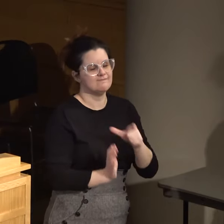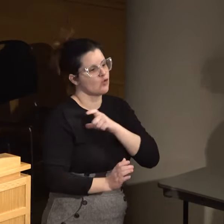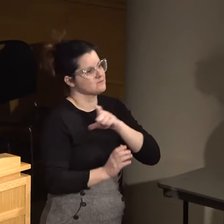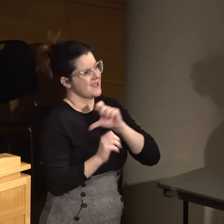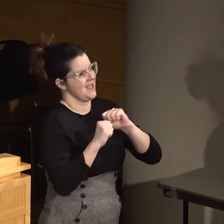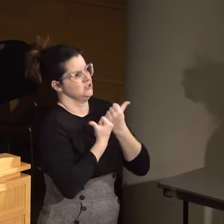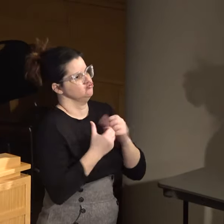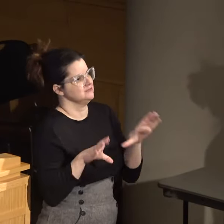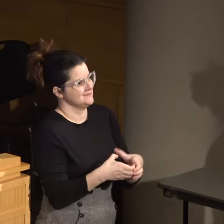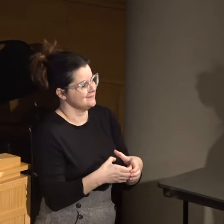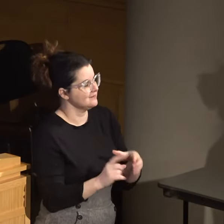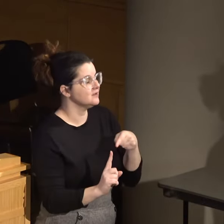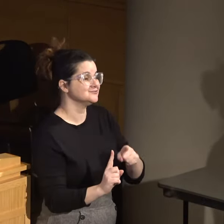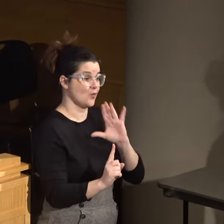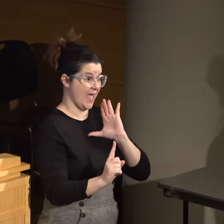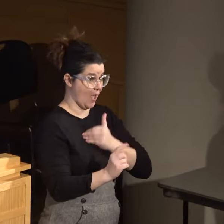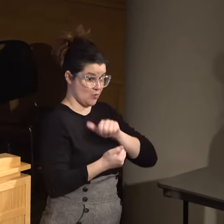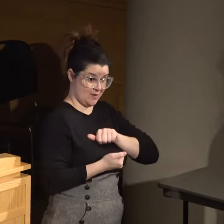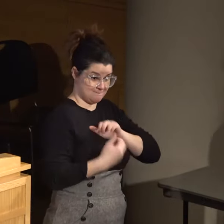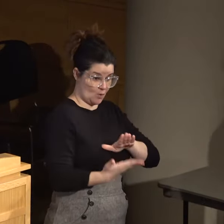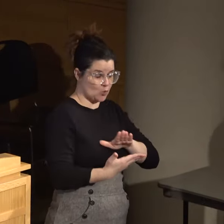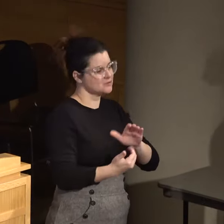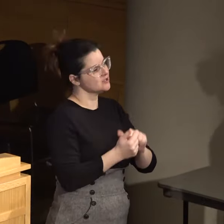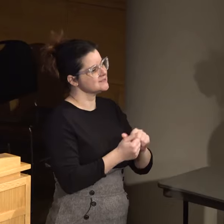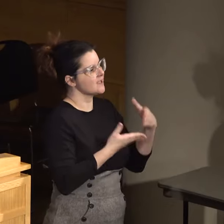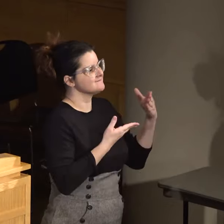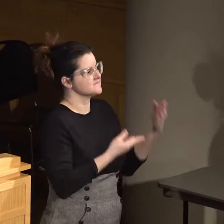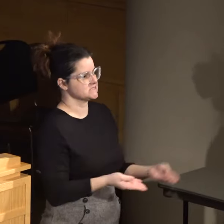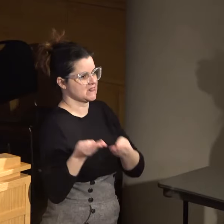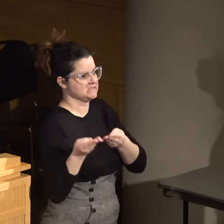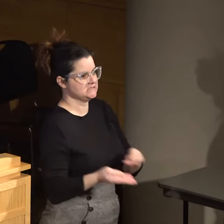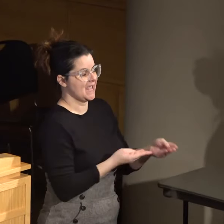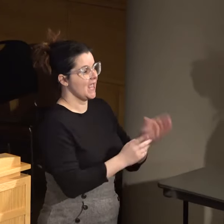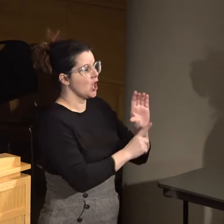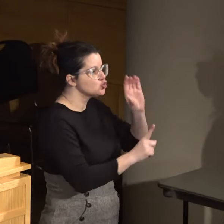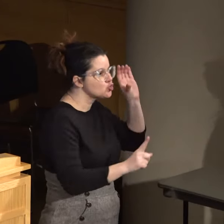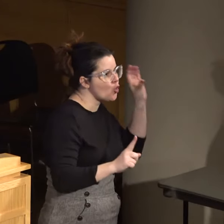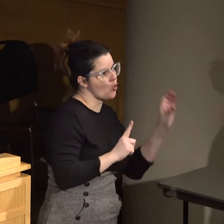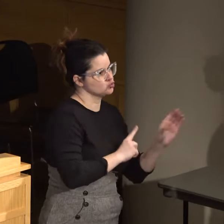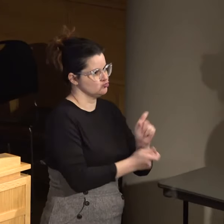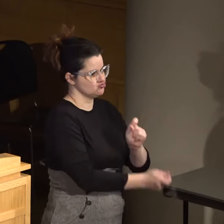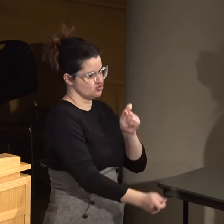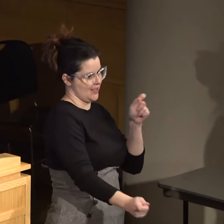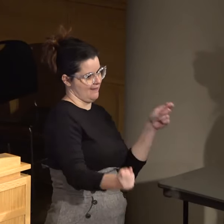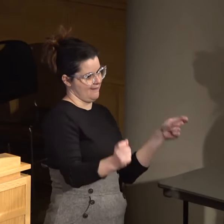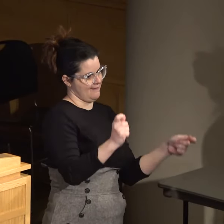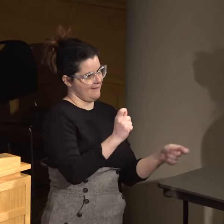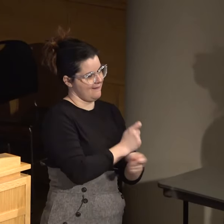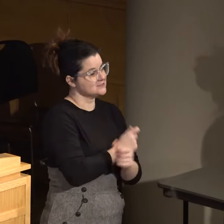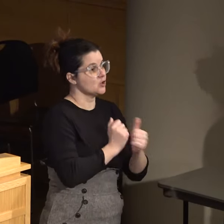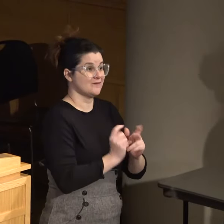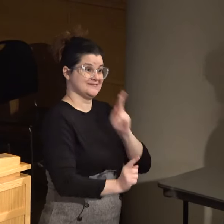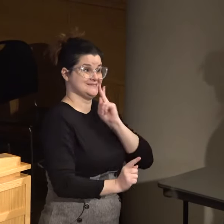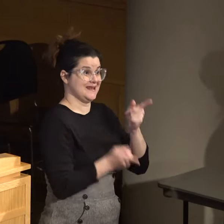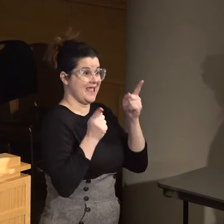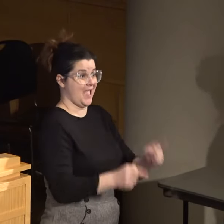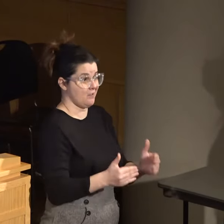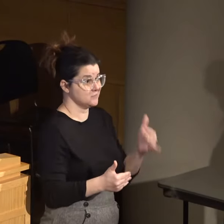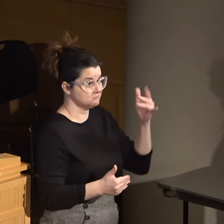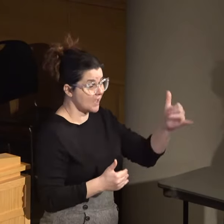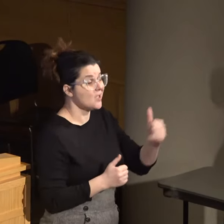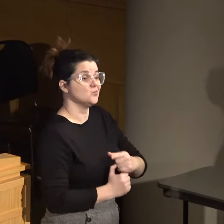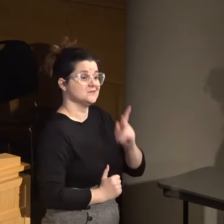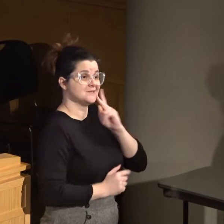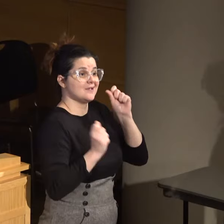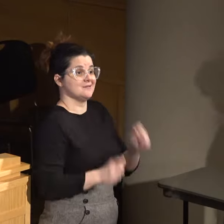And so our approach is to facilitate a cultural change. And we believe, we've seen it happen, and we